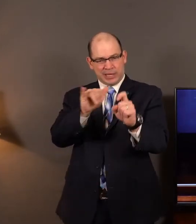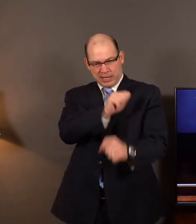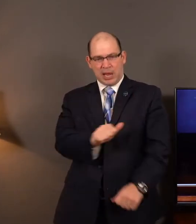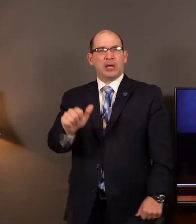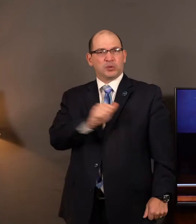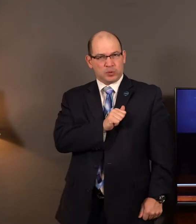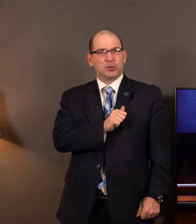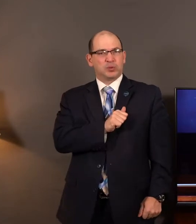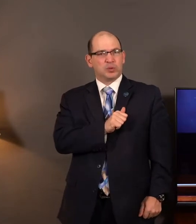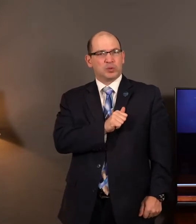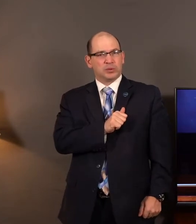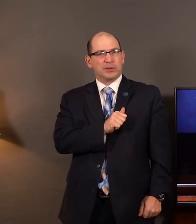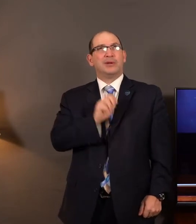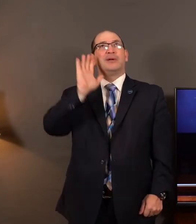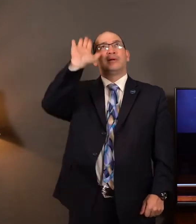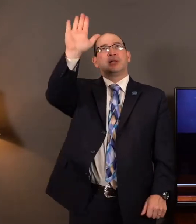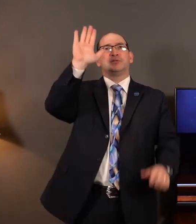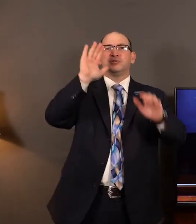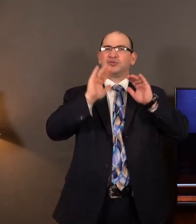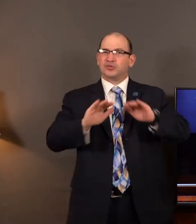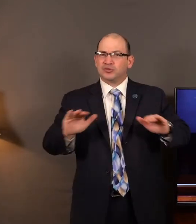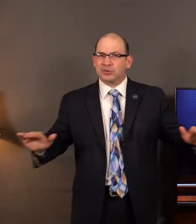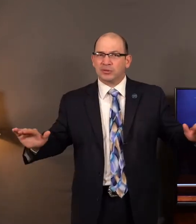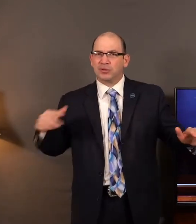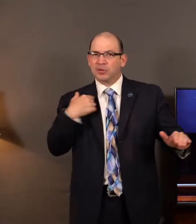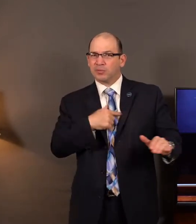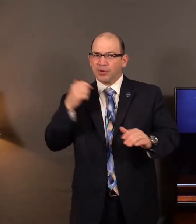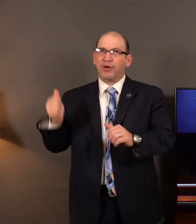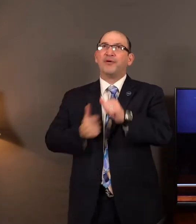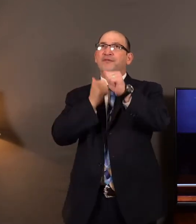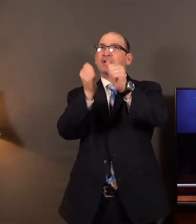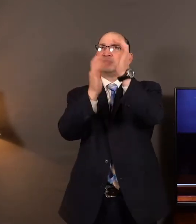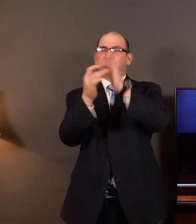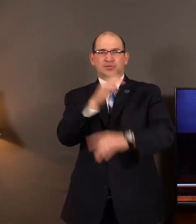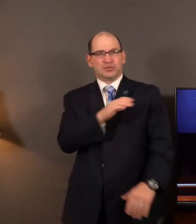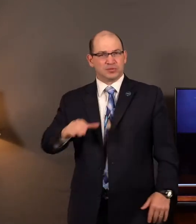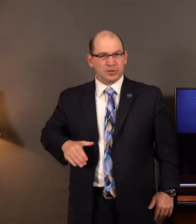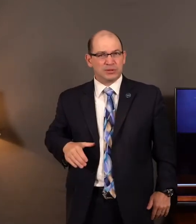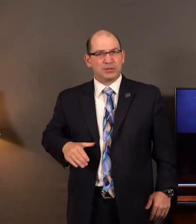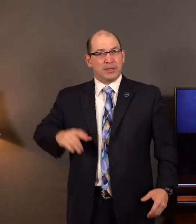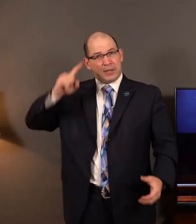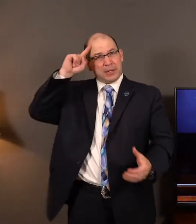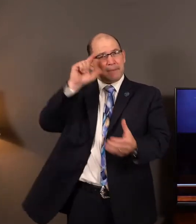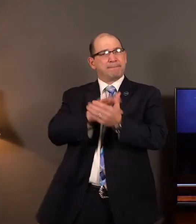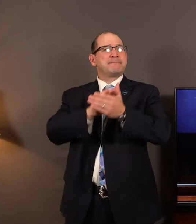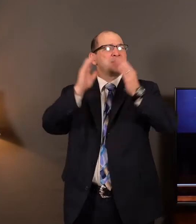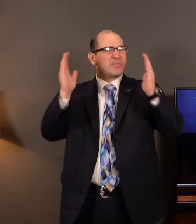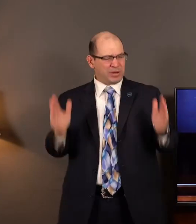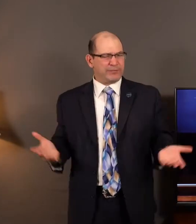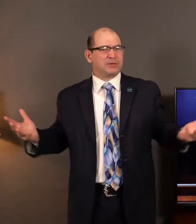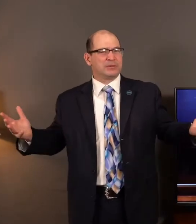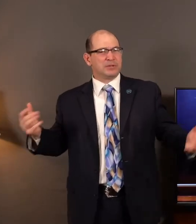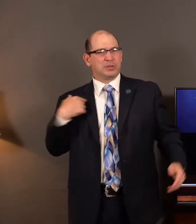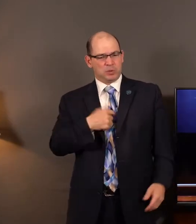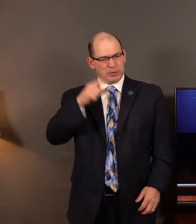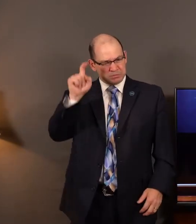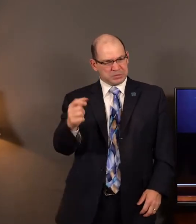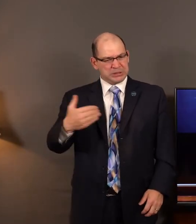as God's children. You and I as followers of Jesus Christ. Believers in Jesus Christ. We must possess a spirit